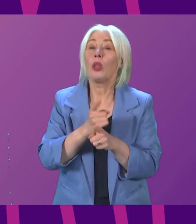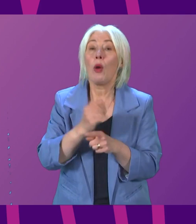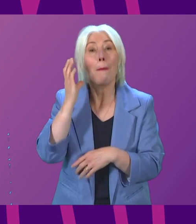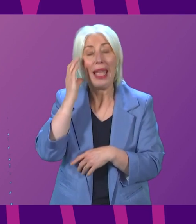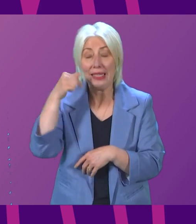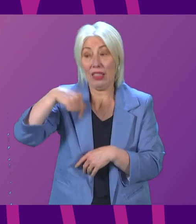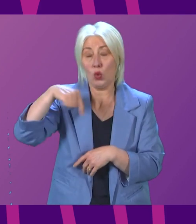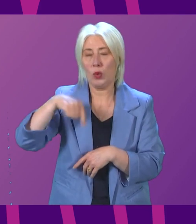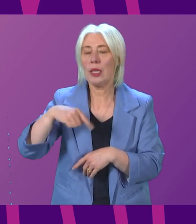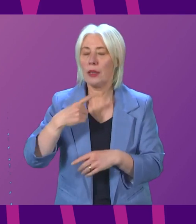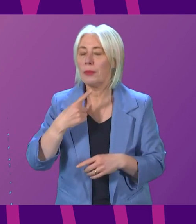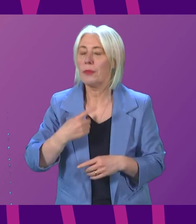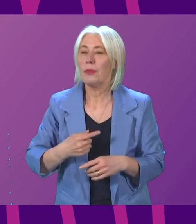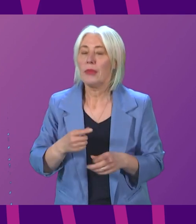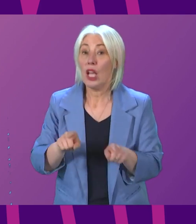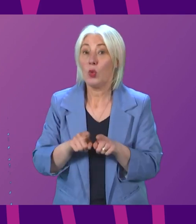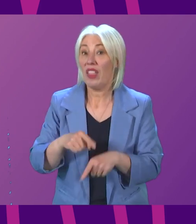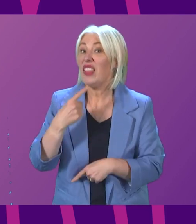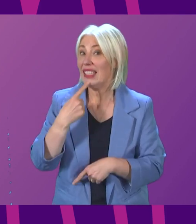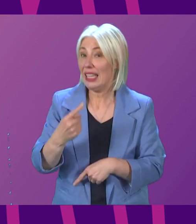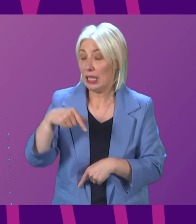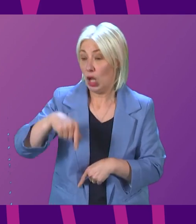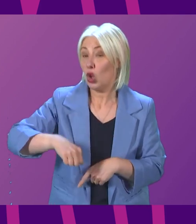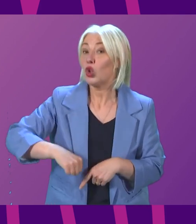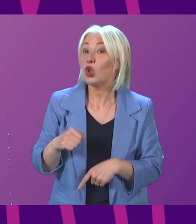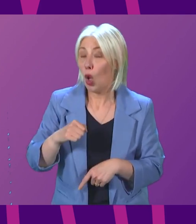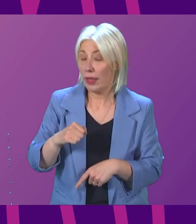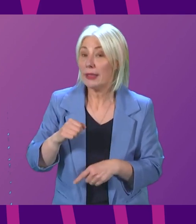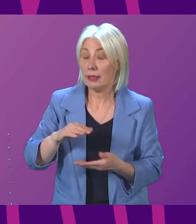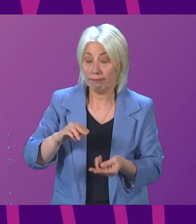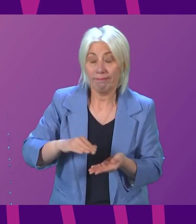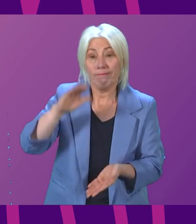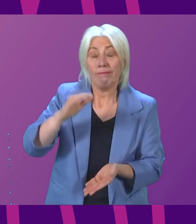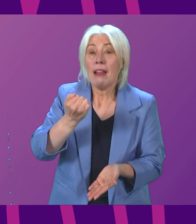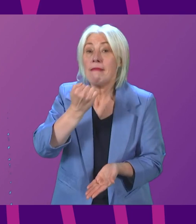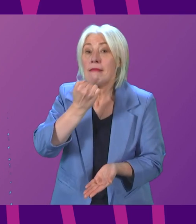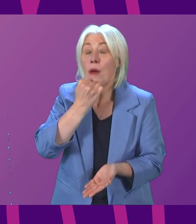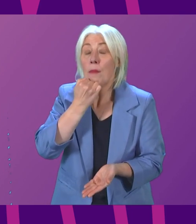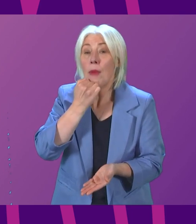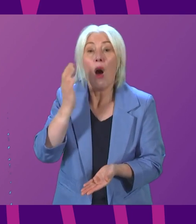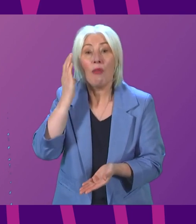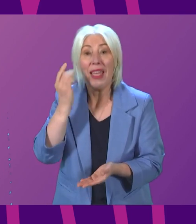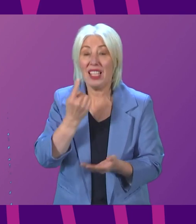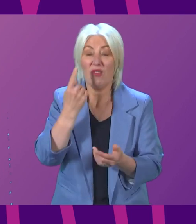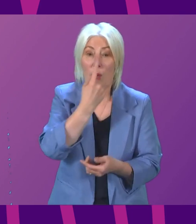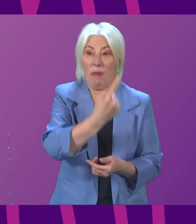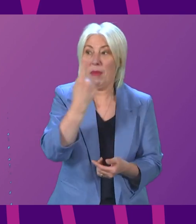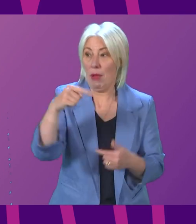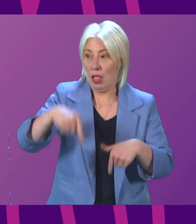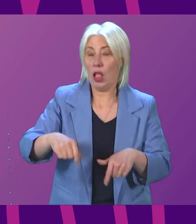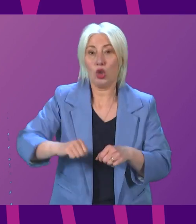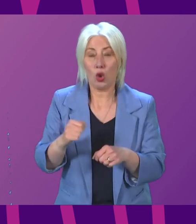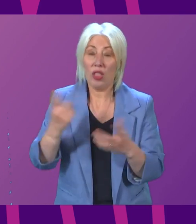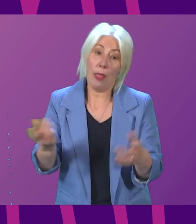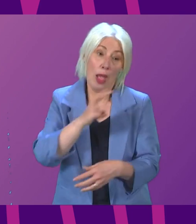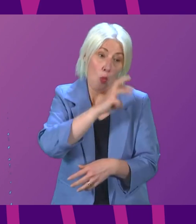things, also pointed out that Scotland has a higher number of beds per head of population than Wales